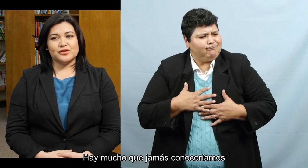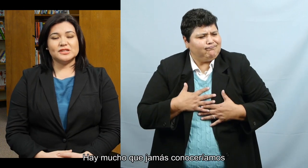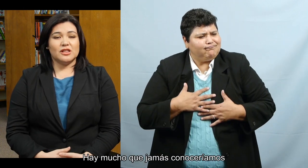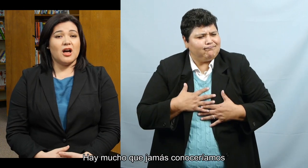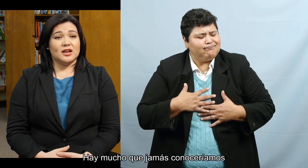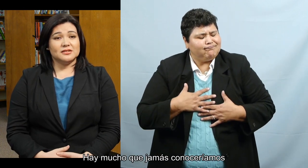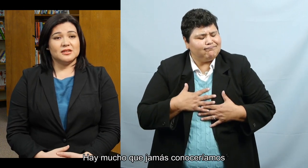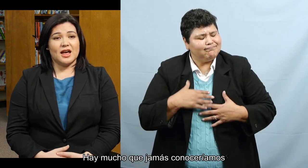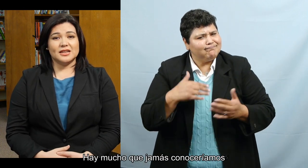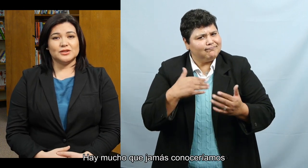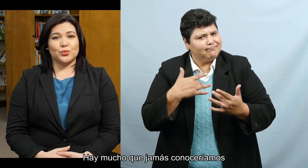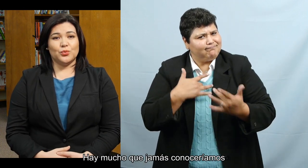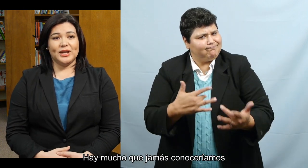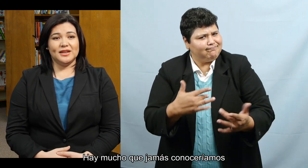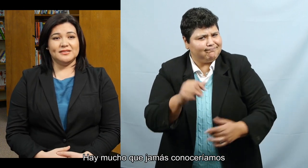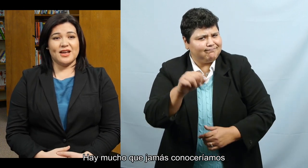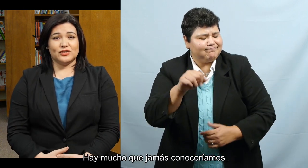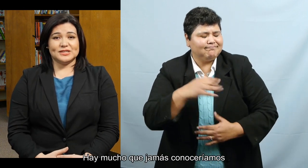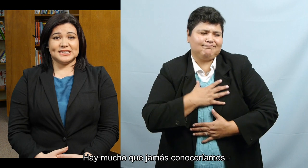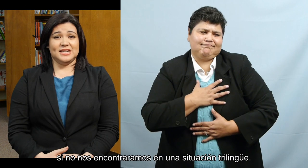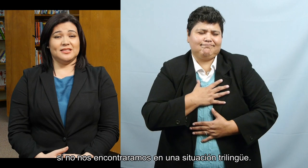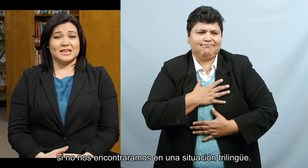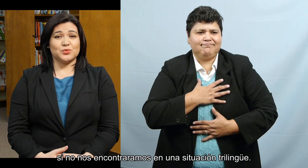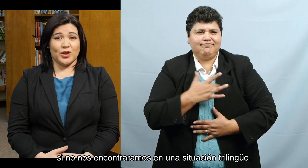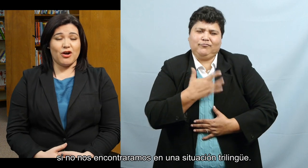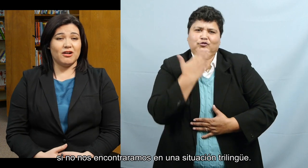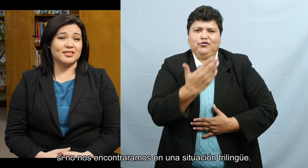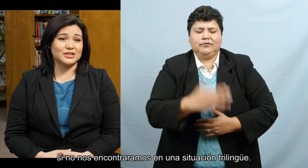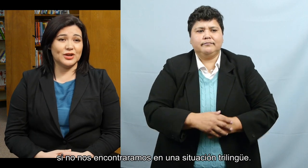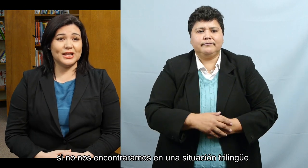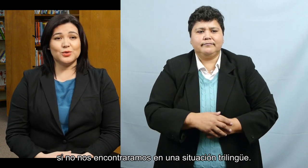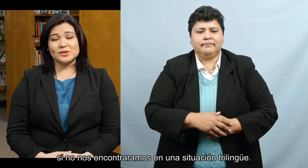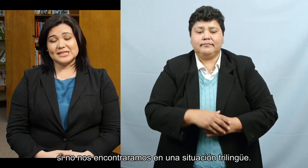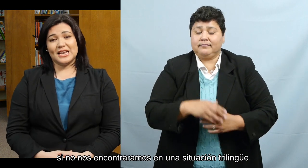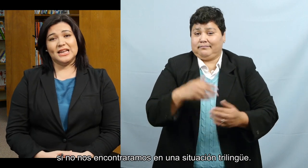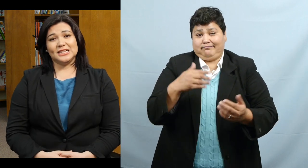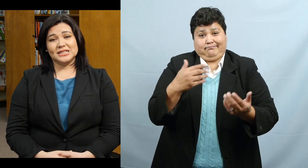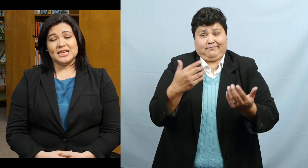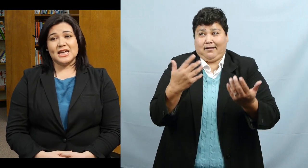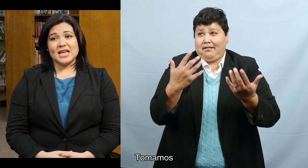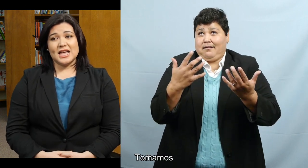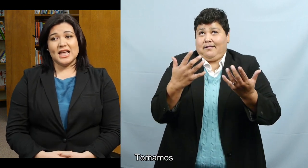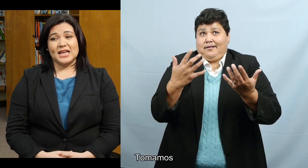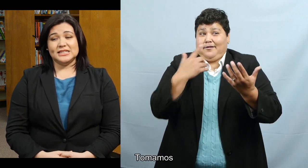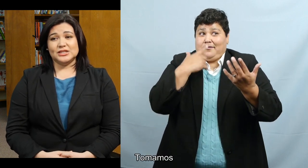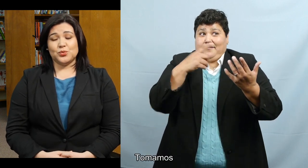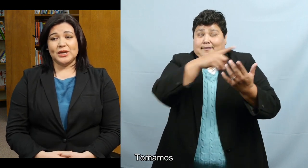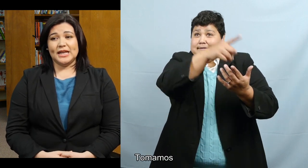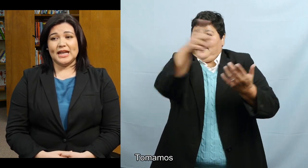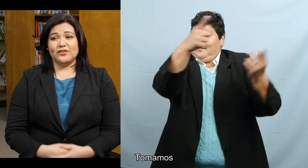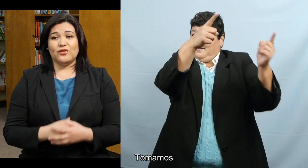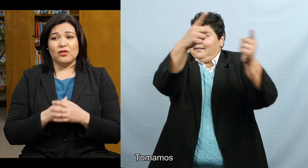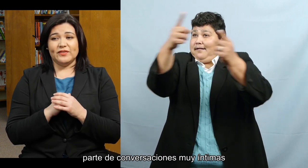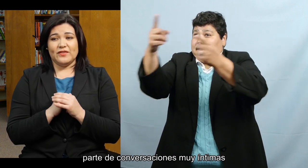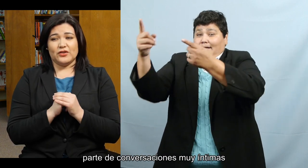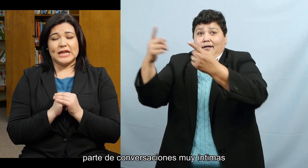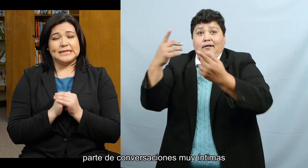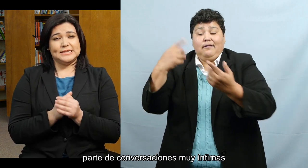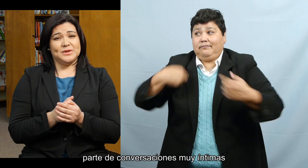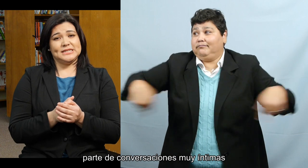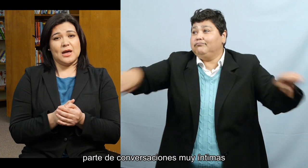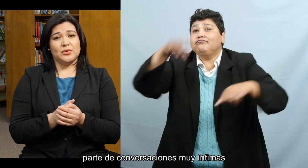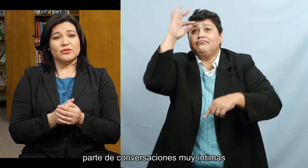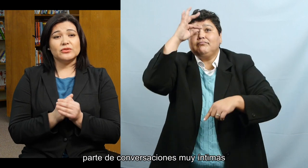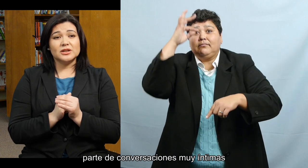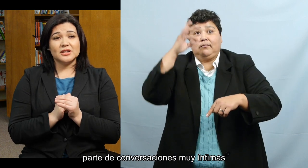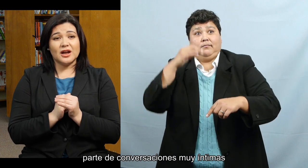There is a lot that we never see unless we are in the trilingual setting. And we get involved in very